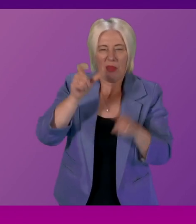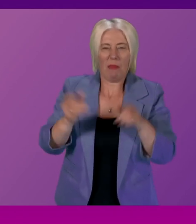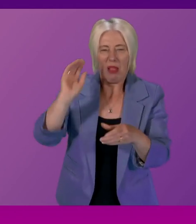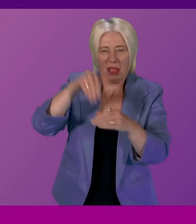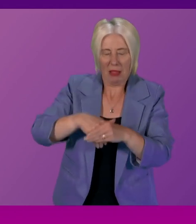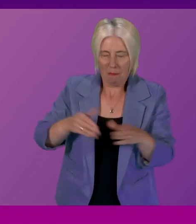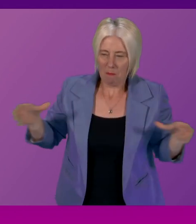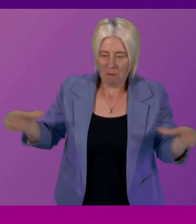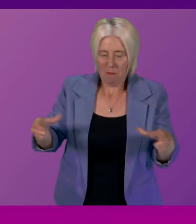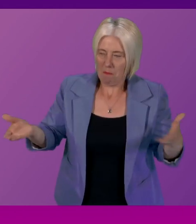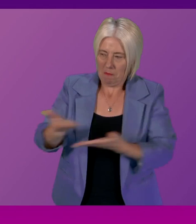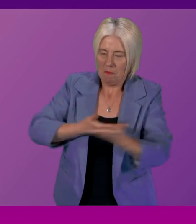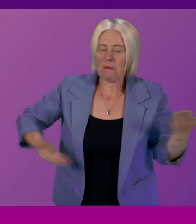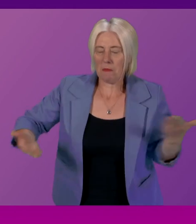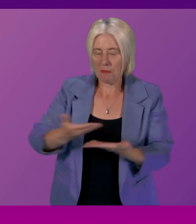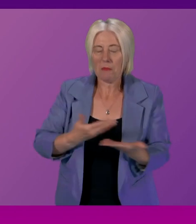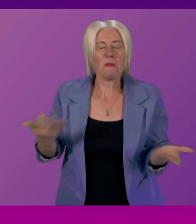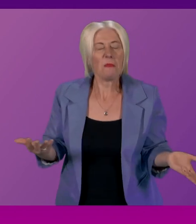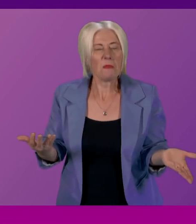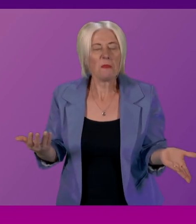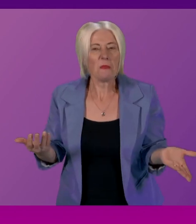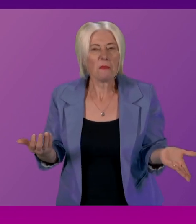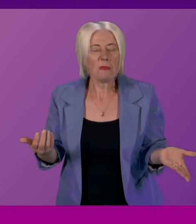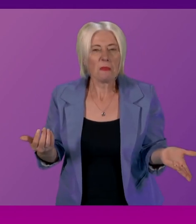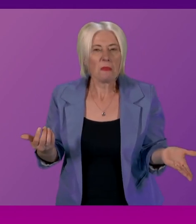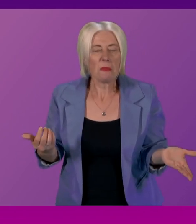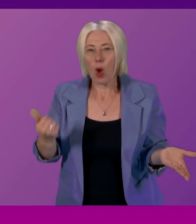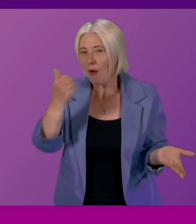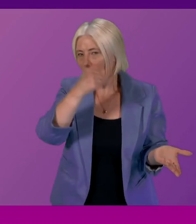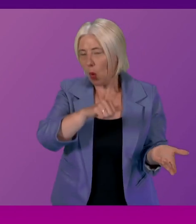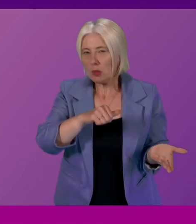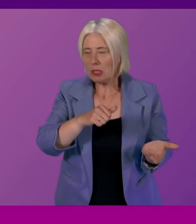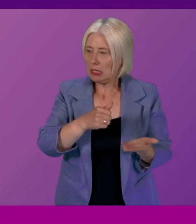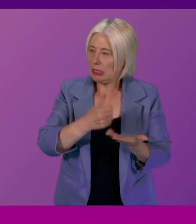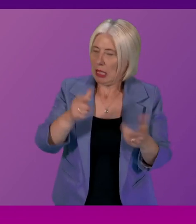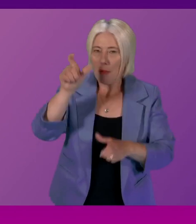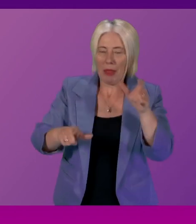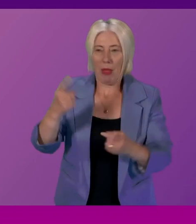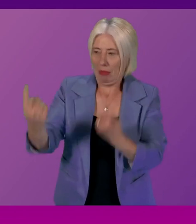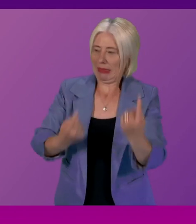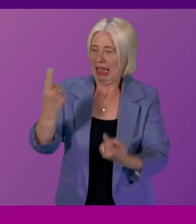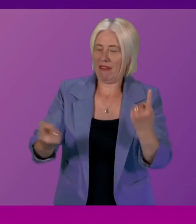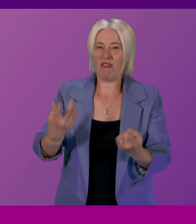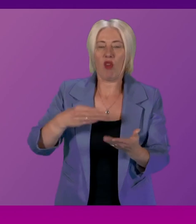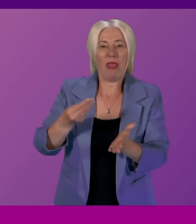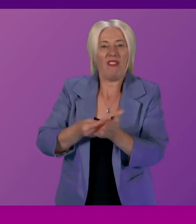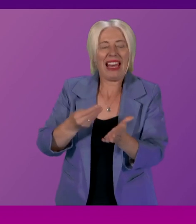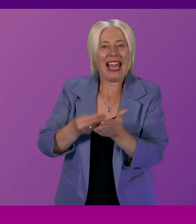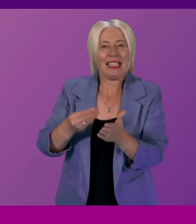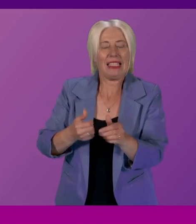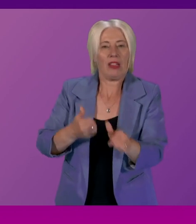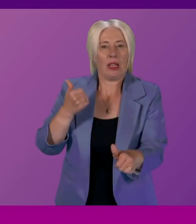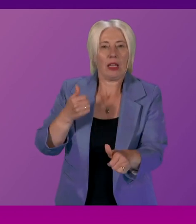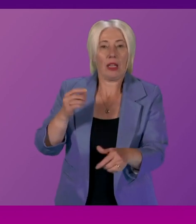and I'm pleased to say of course there was a number of women in the financial sector industry they represented